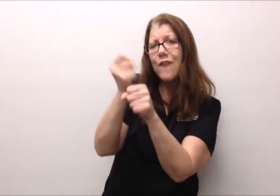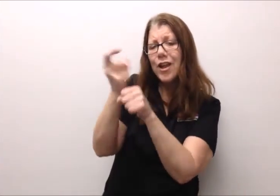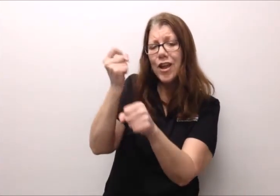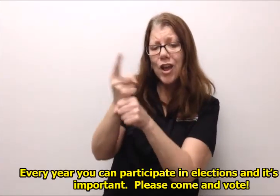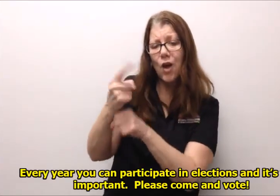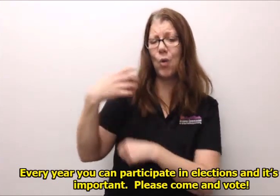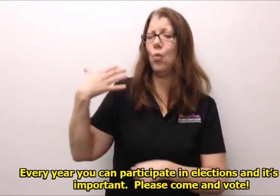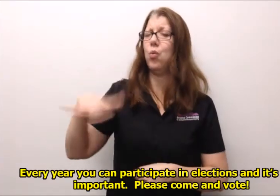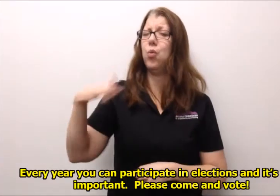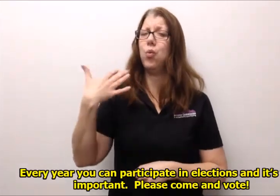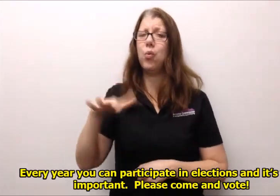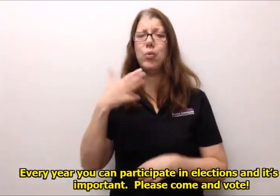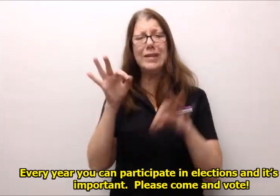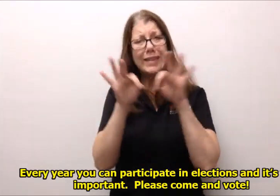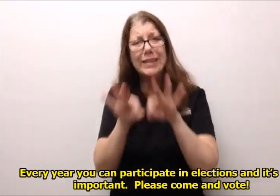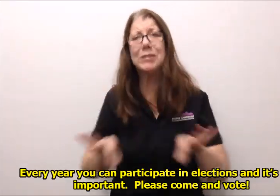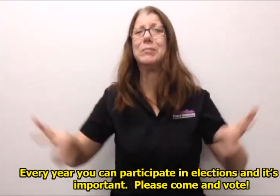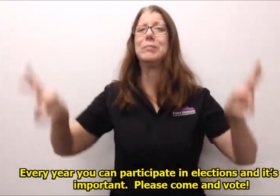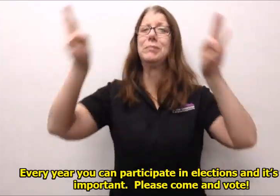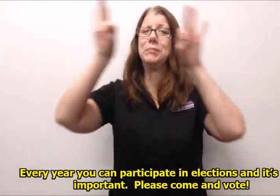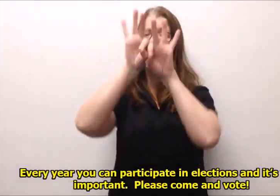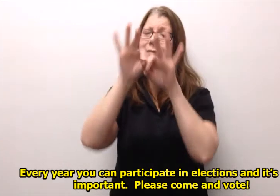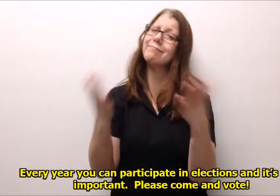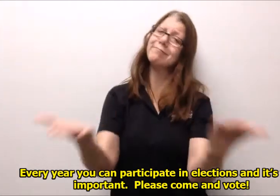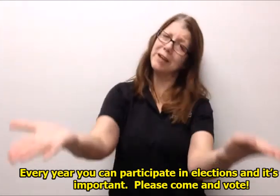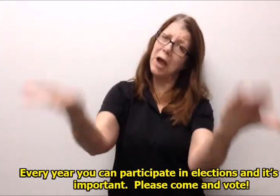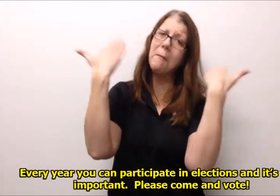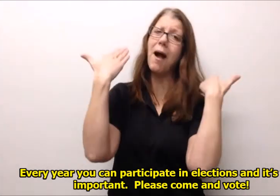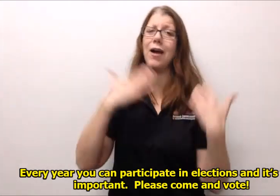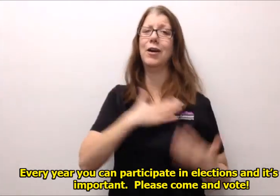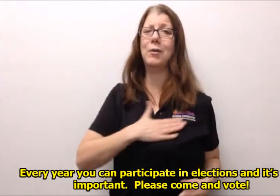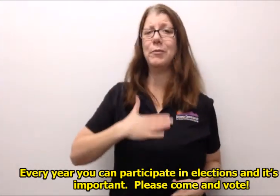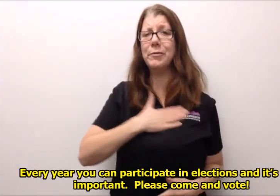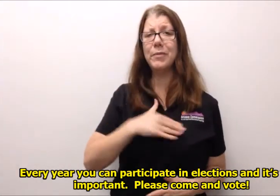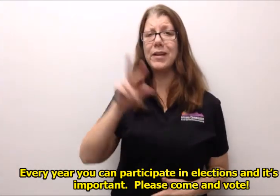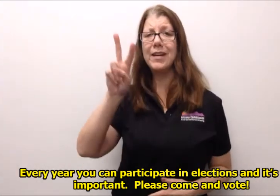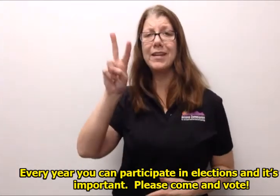every year you can participate in elections and it's very important please come and vote